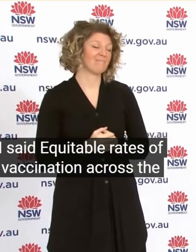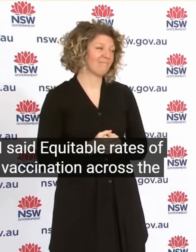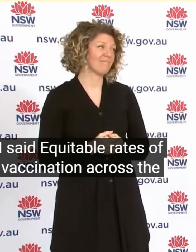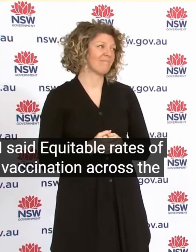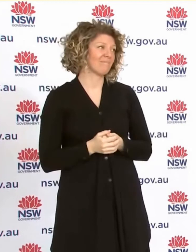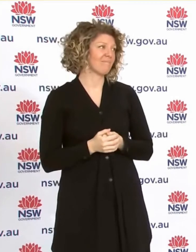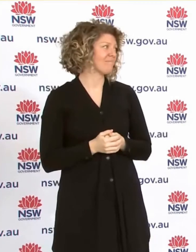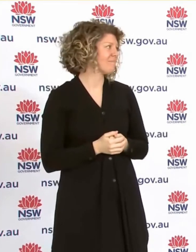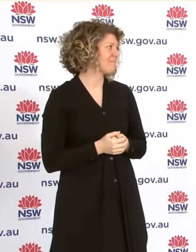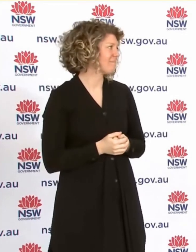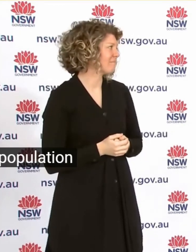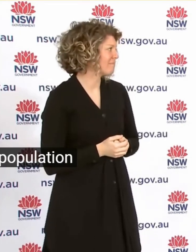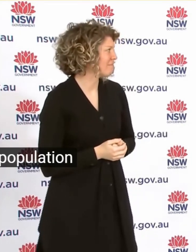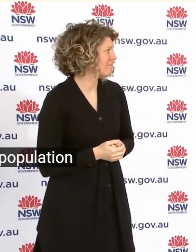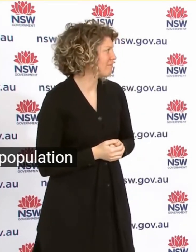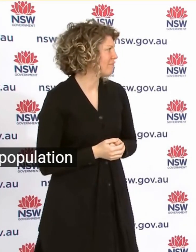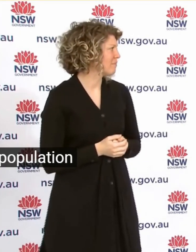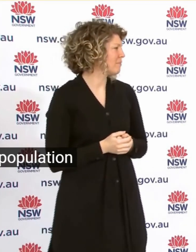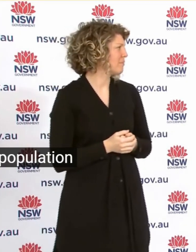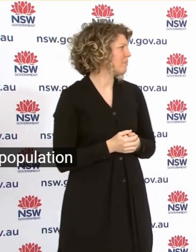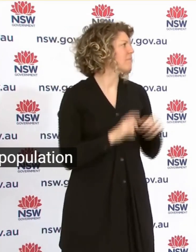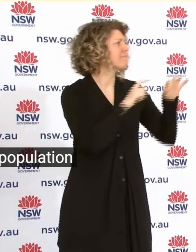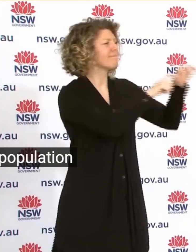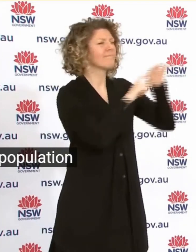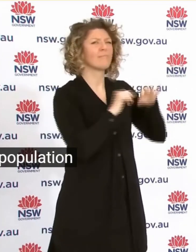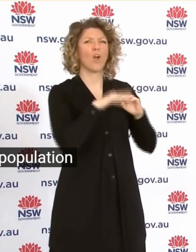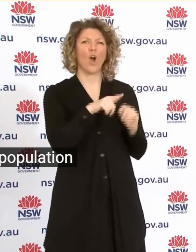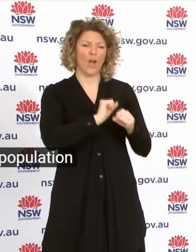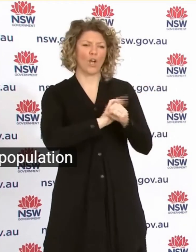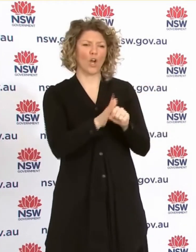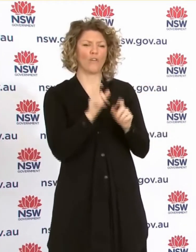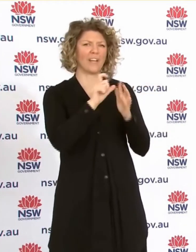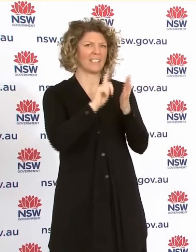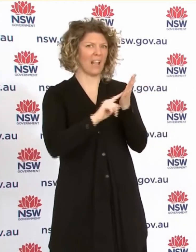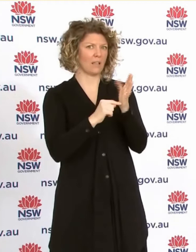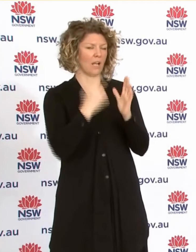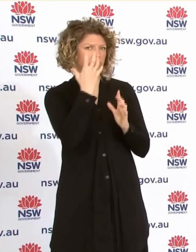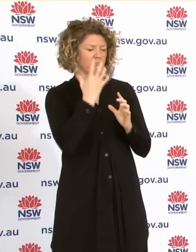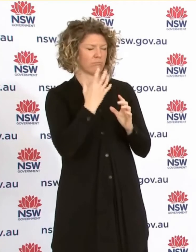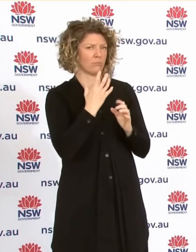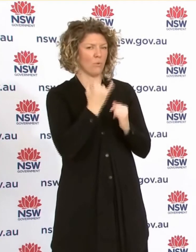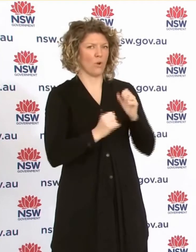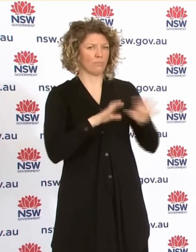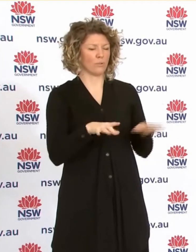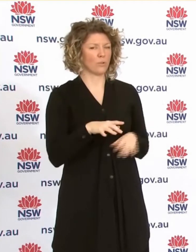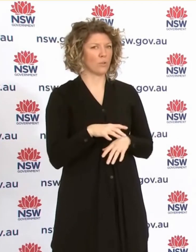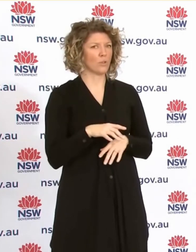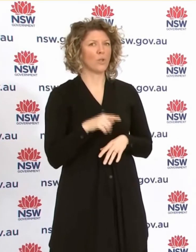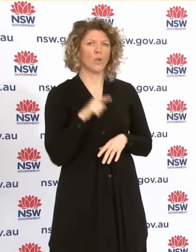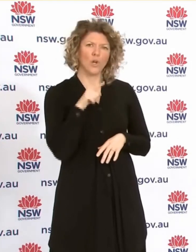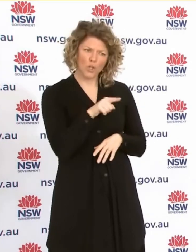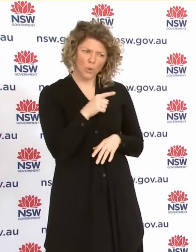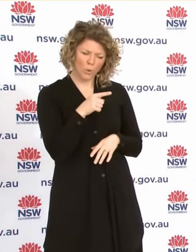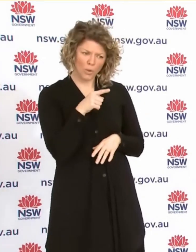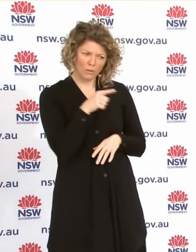Over Course Of This Delta Outbreak Have You At Any Point Offered Or Threatened To Resign